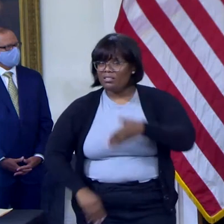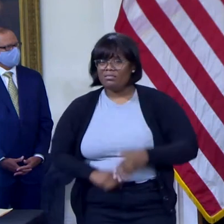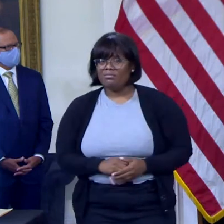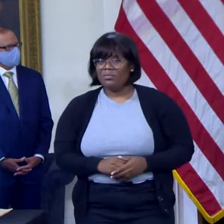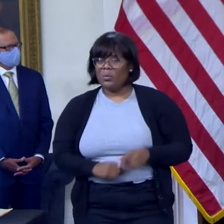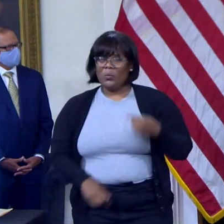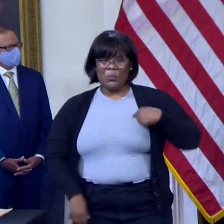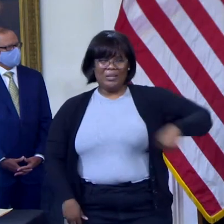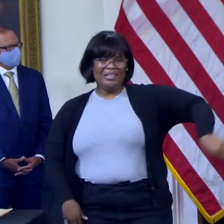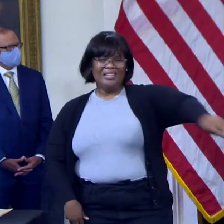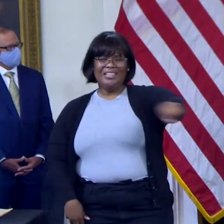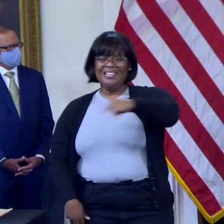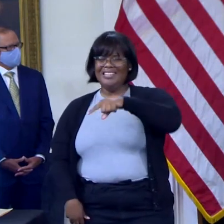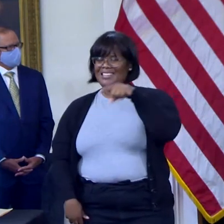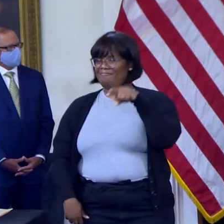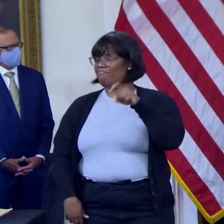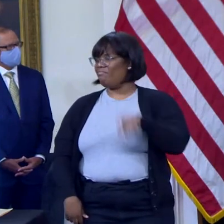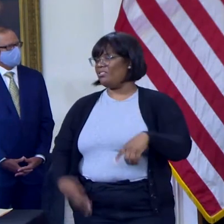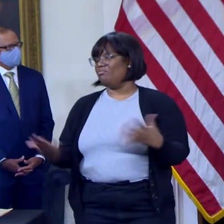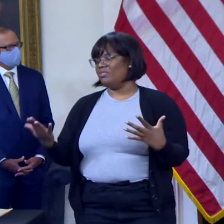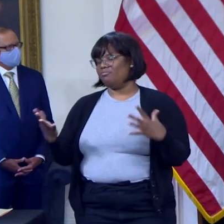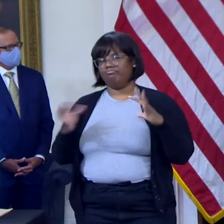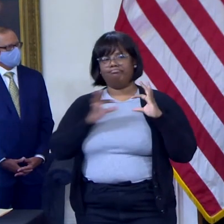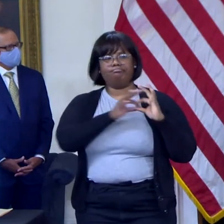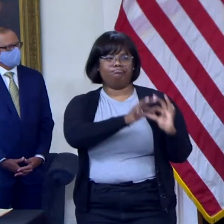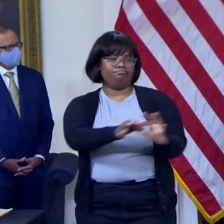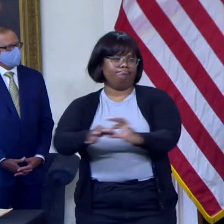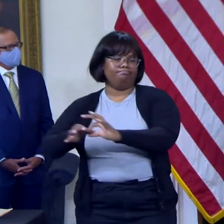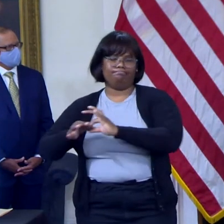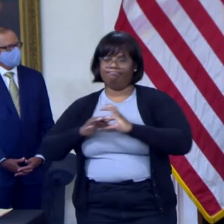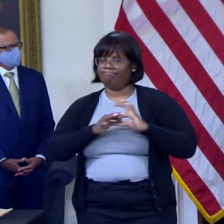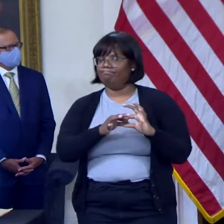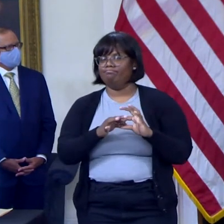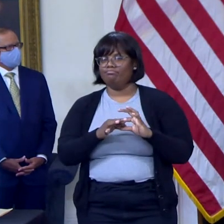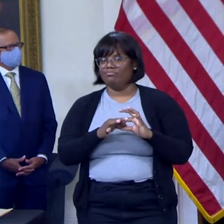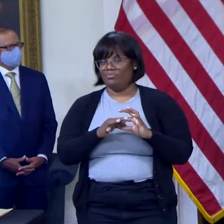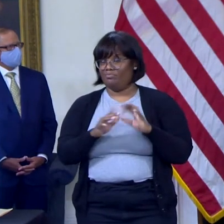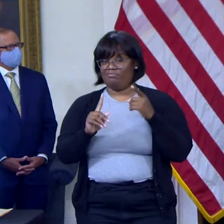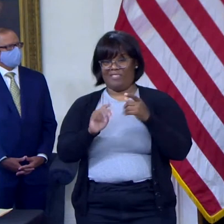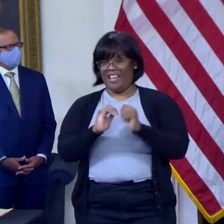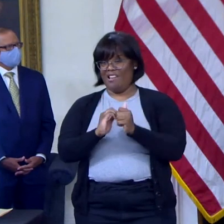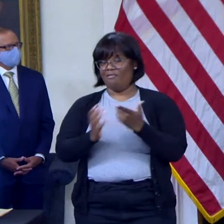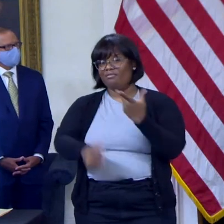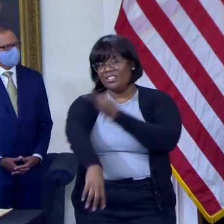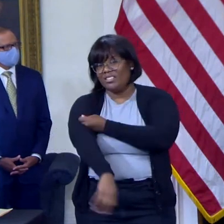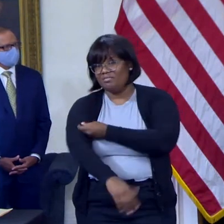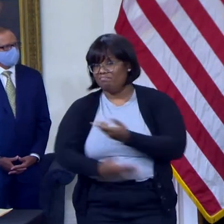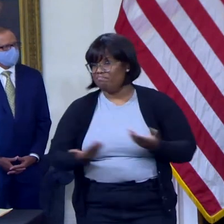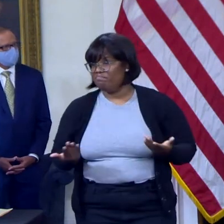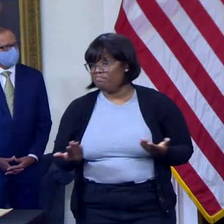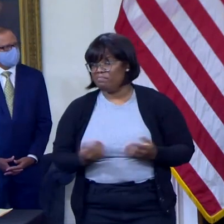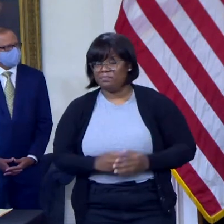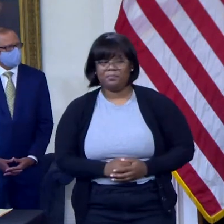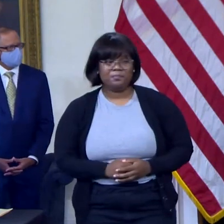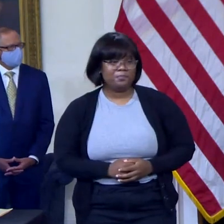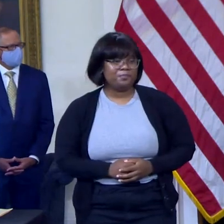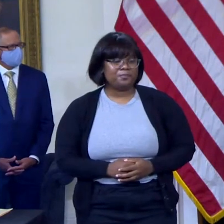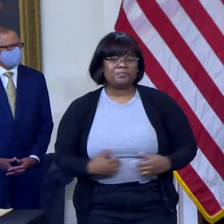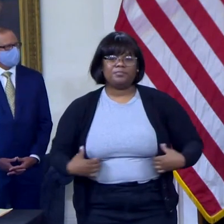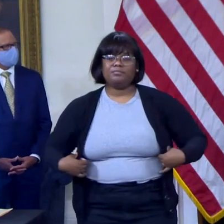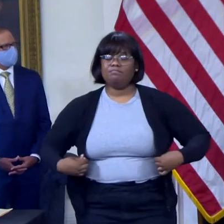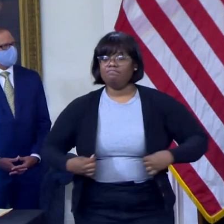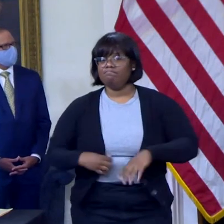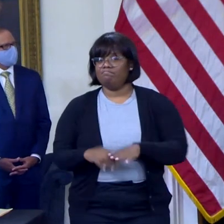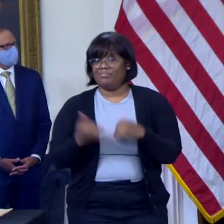came to willingly. I think today, the mandate that you will put forward to the